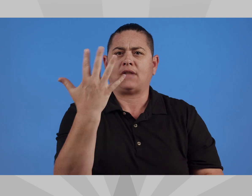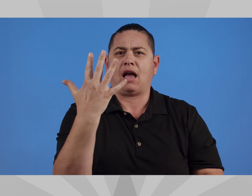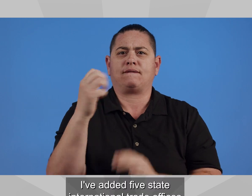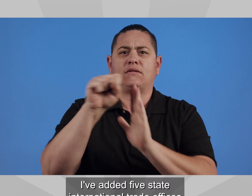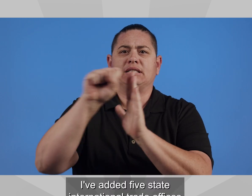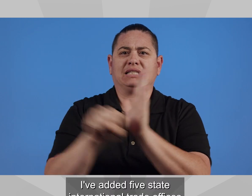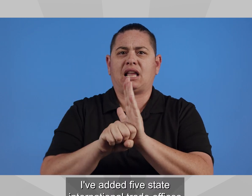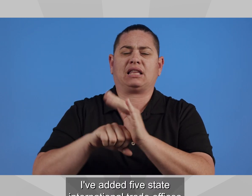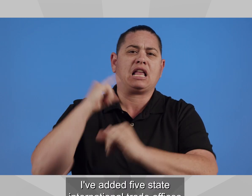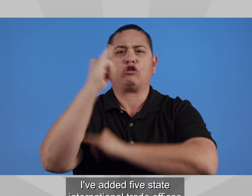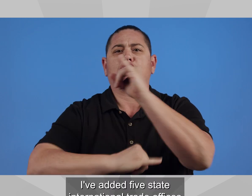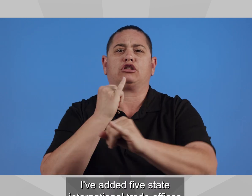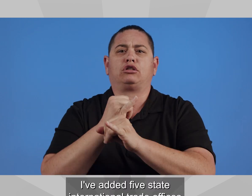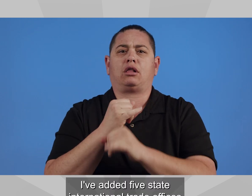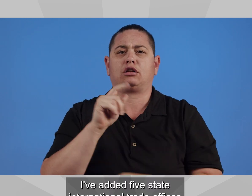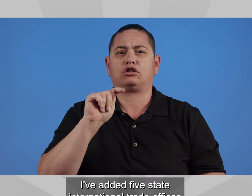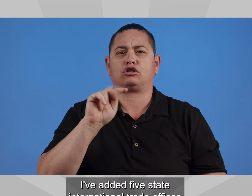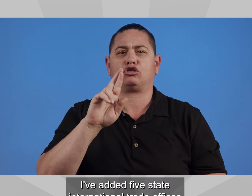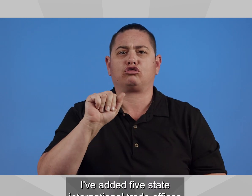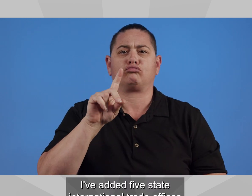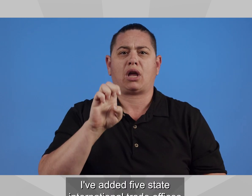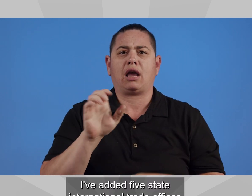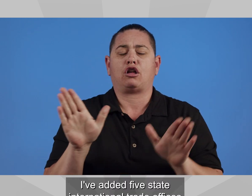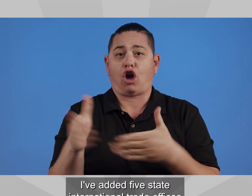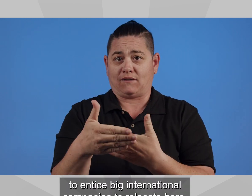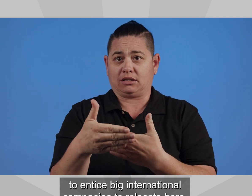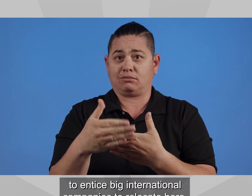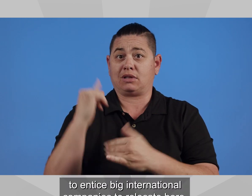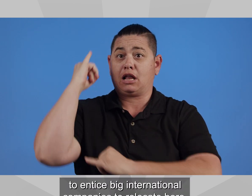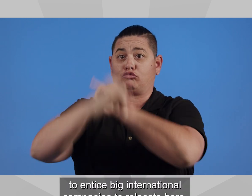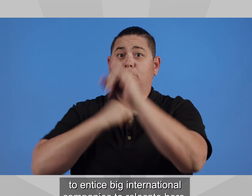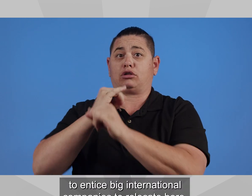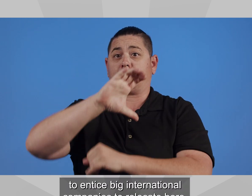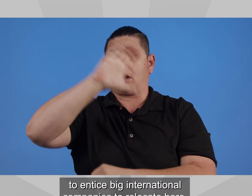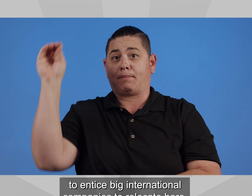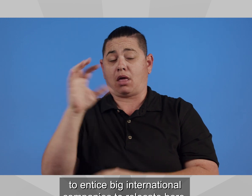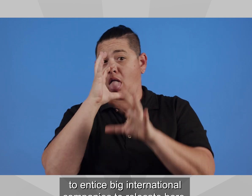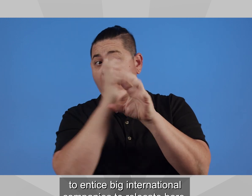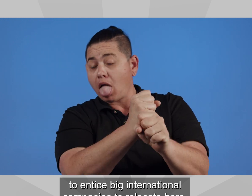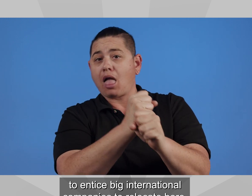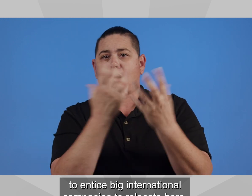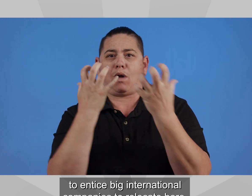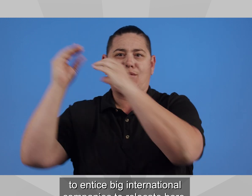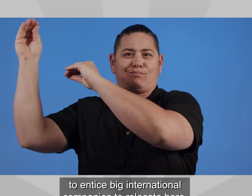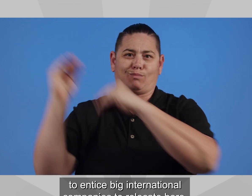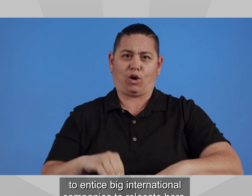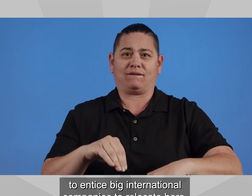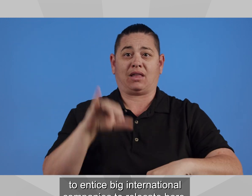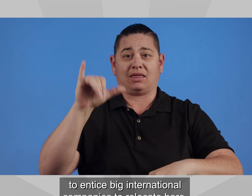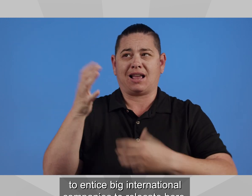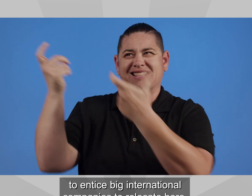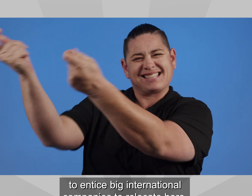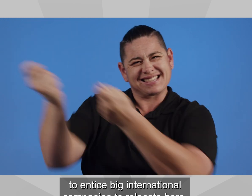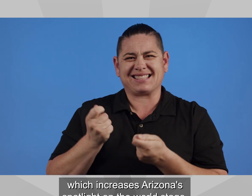I've added five state international trade offices to entice big international companies to relocate